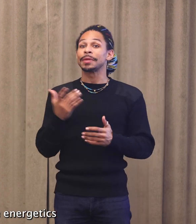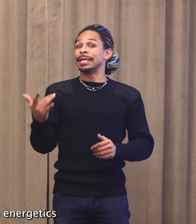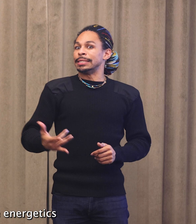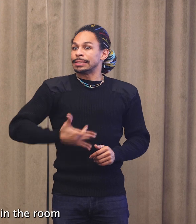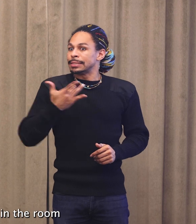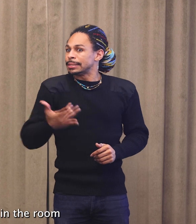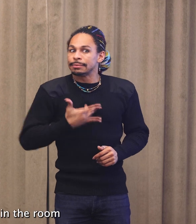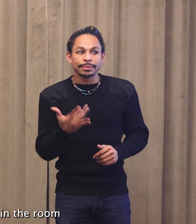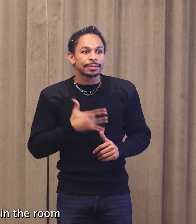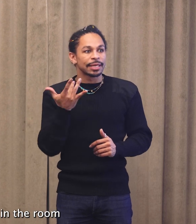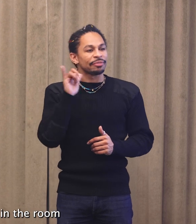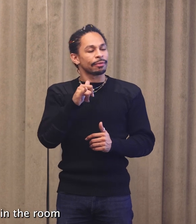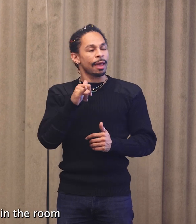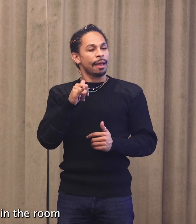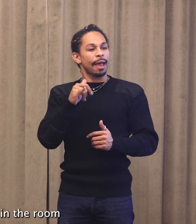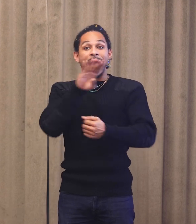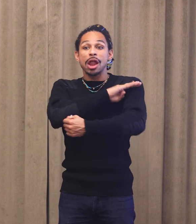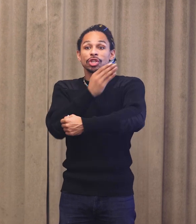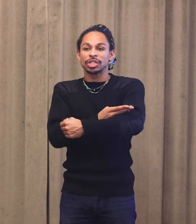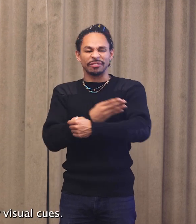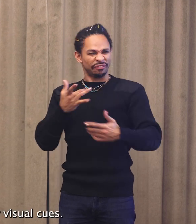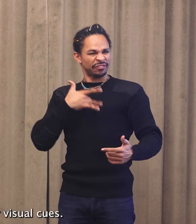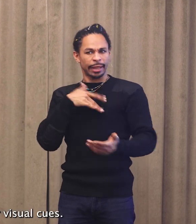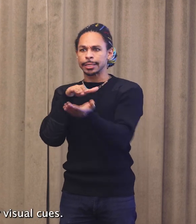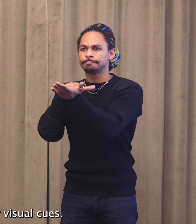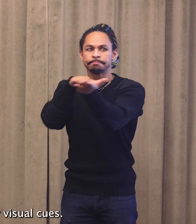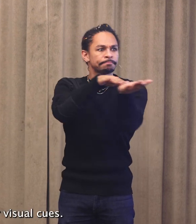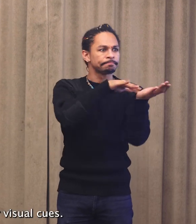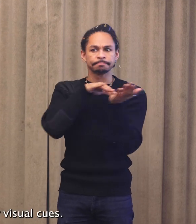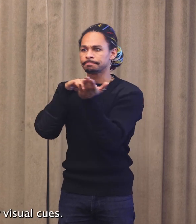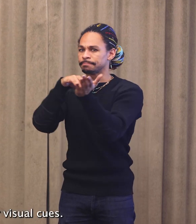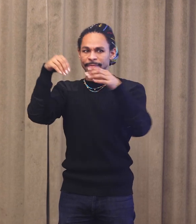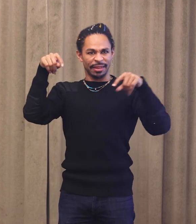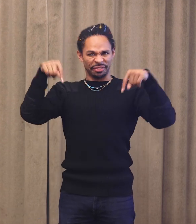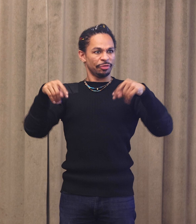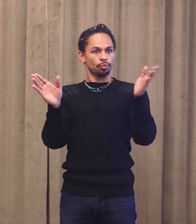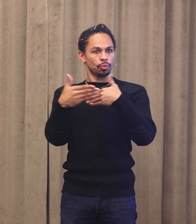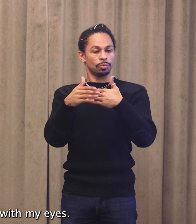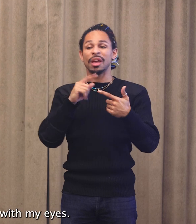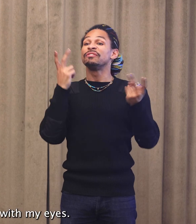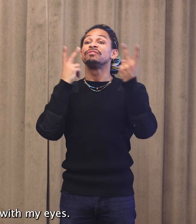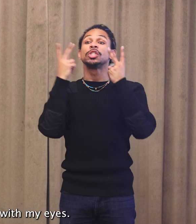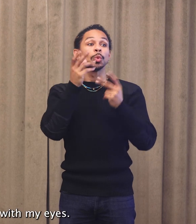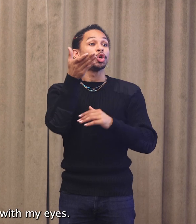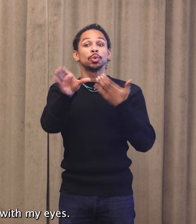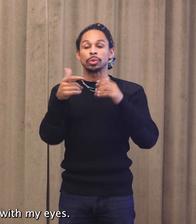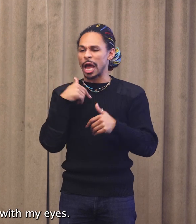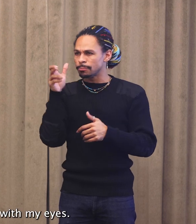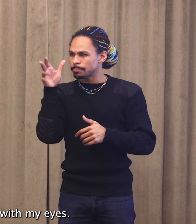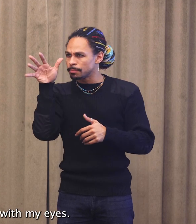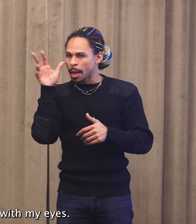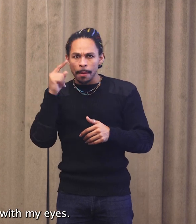energetics of feeling tone in the room and using other visual cues. I learned to